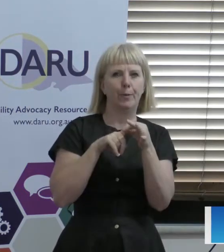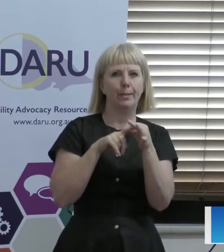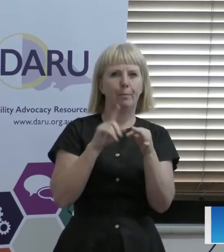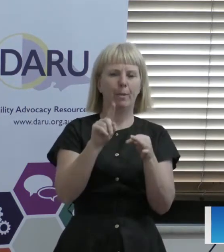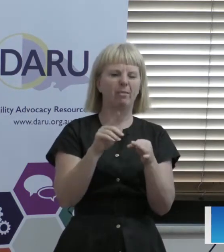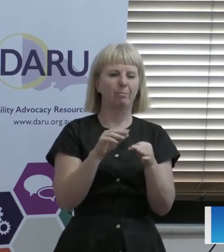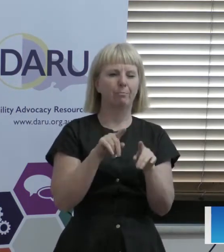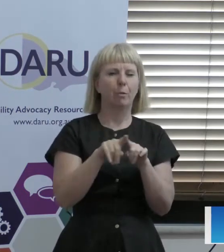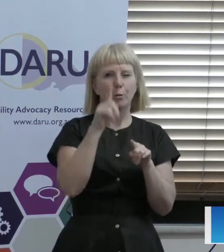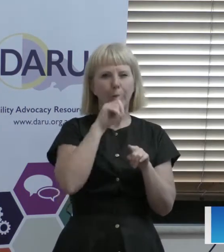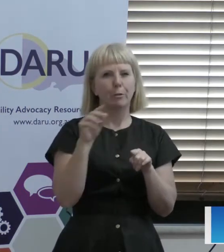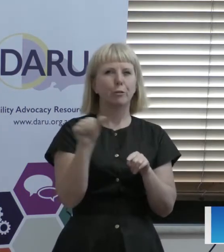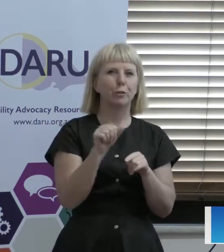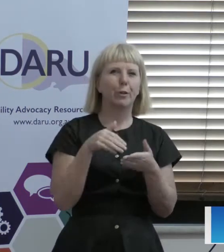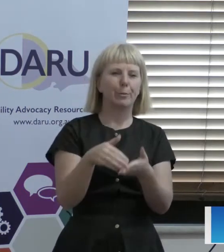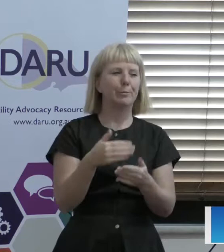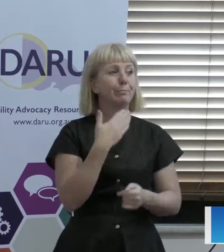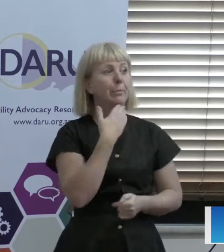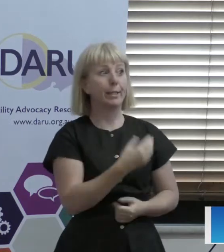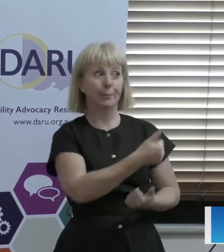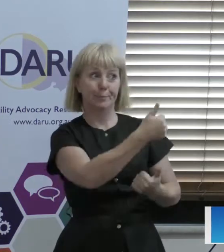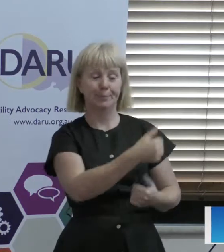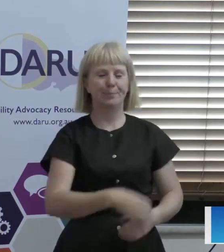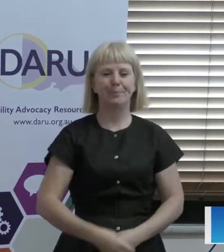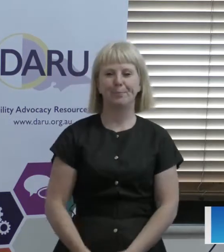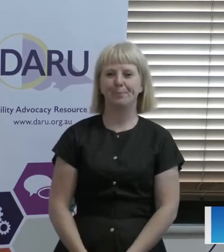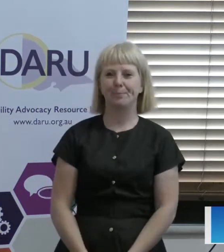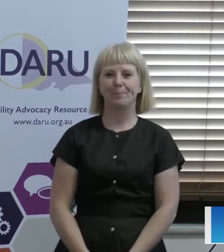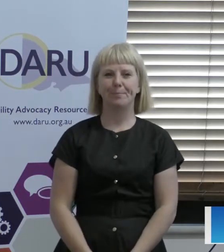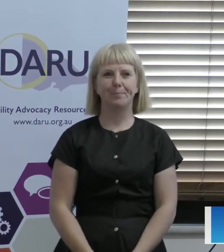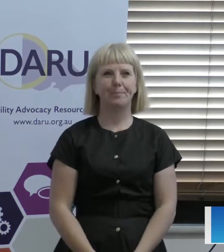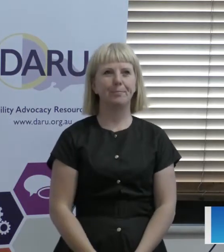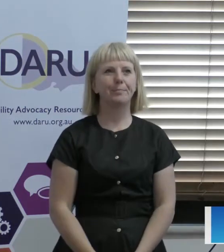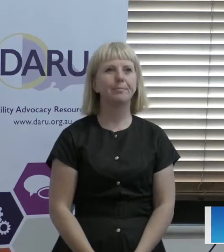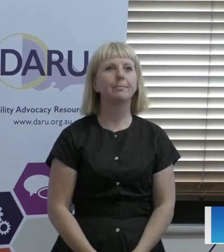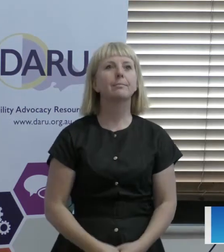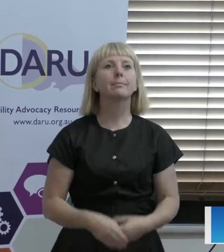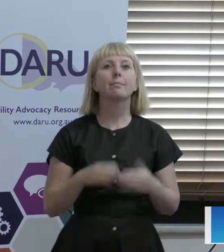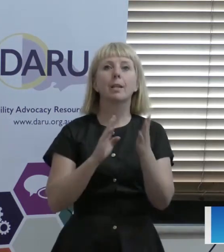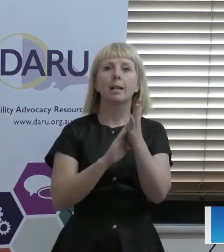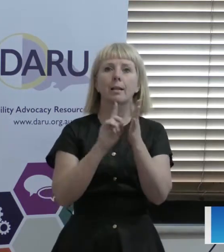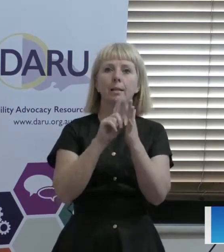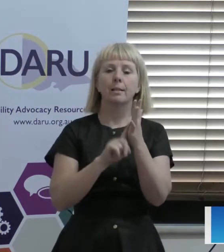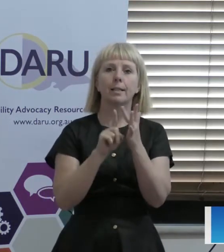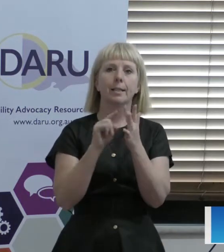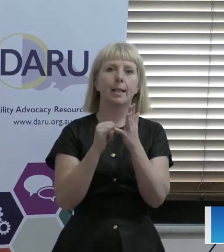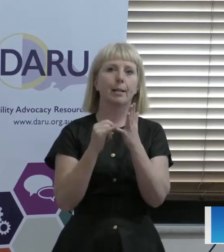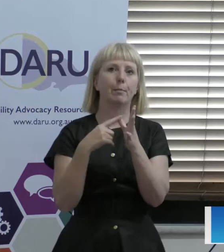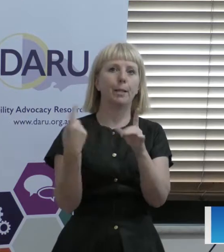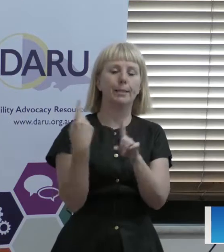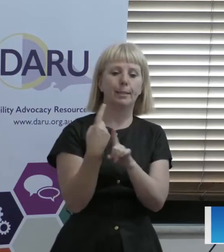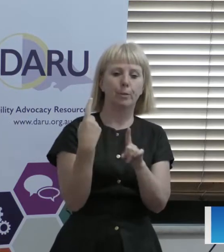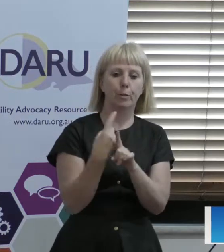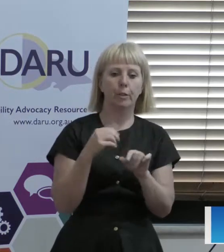issue. So, thank you. Very good point. Okay. Thank like Jeff said before, we will circulate all the